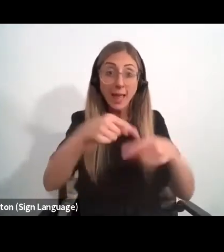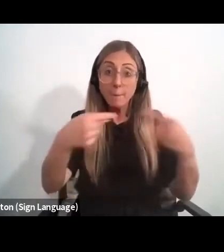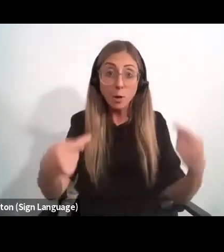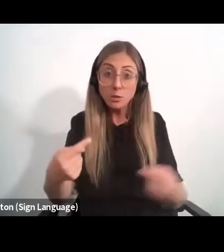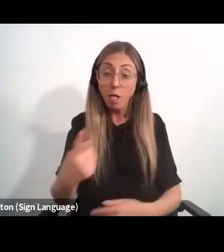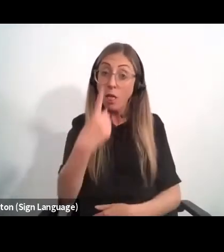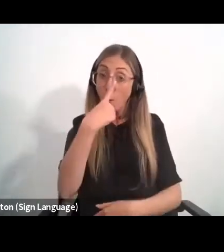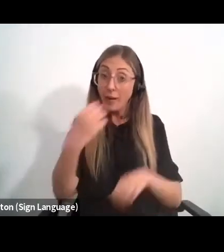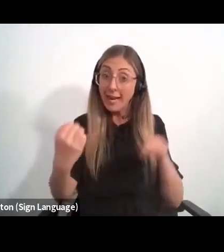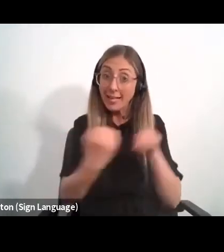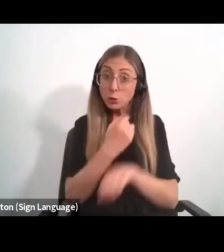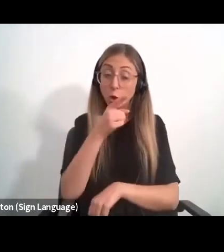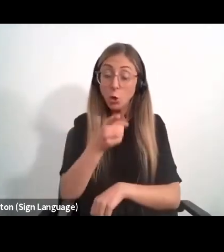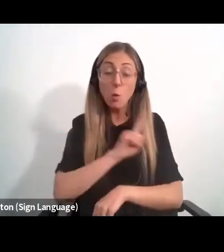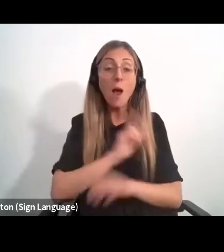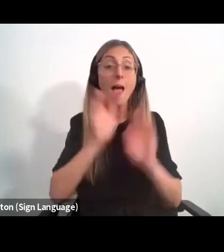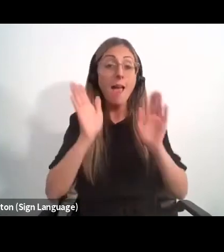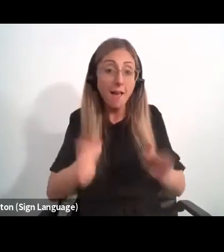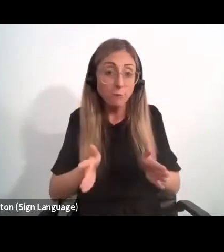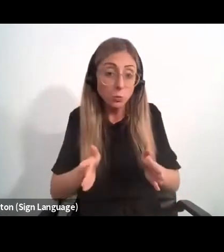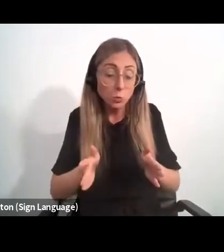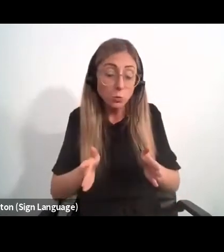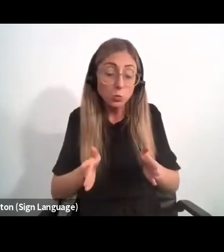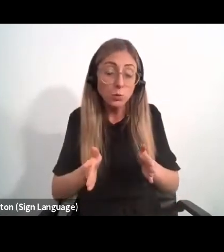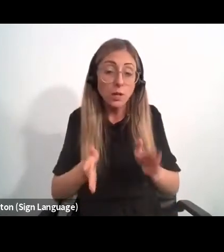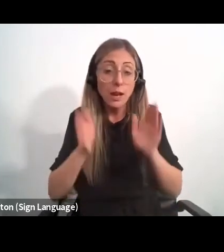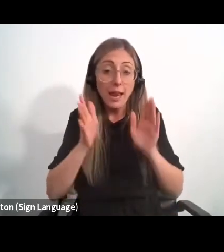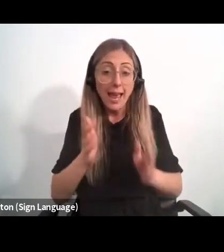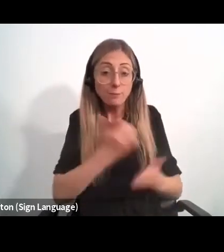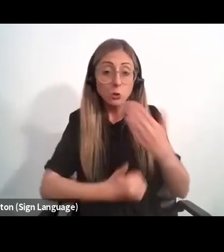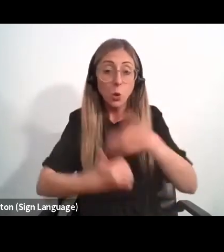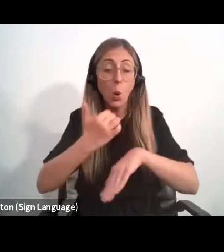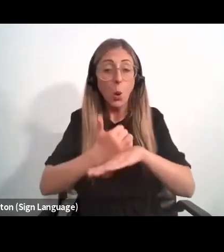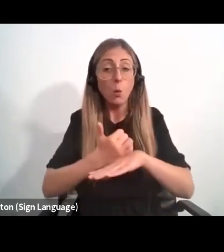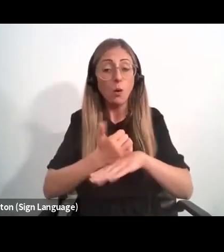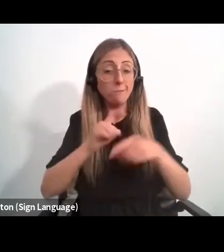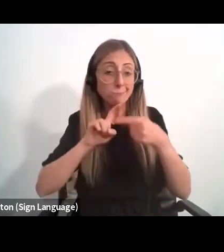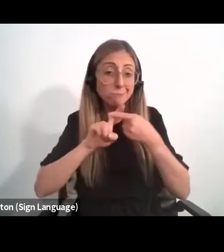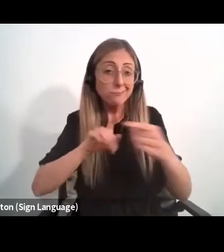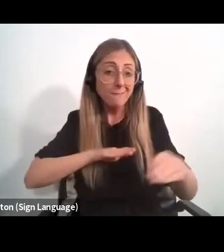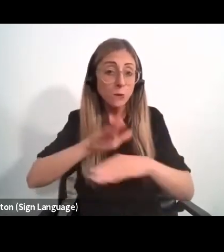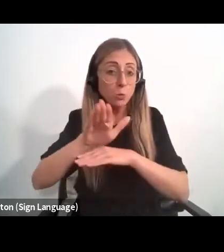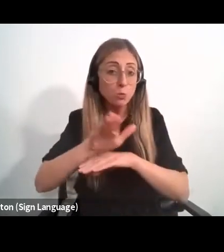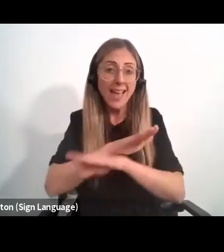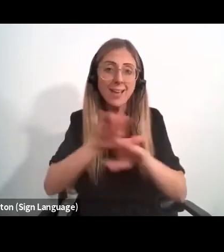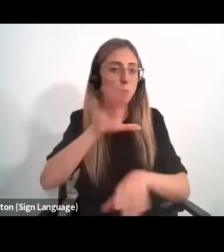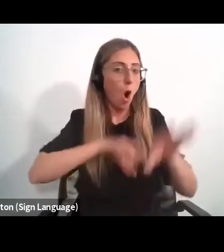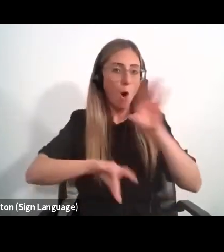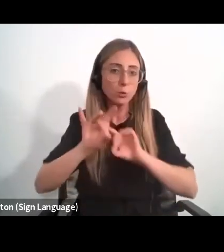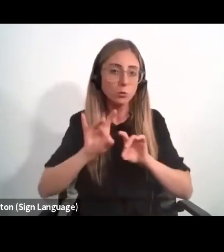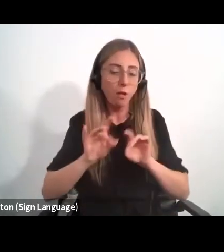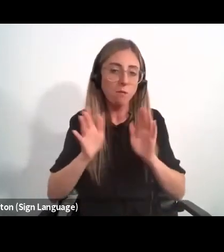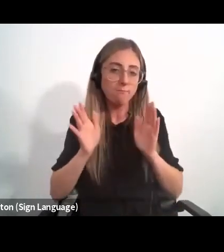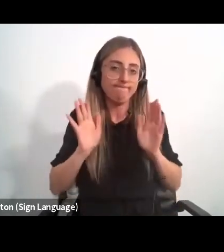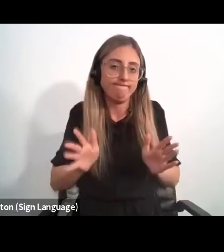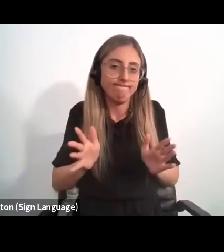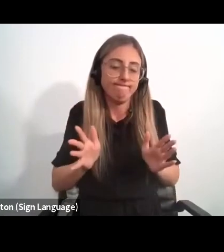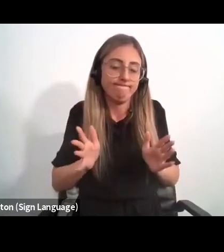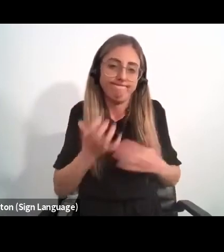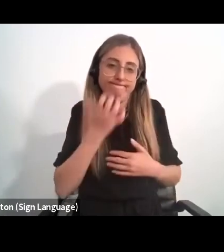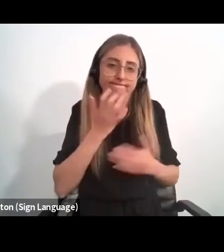it must be done. Our ability to create sustained future for ourselves isn't optional. It's existential.